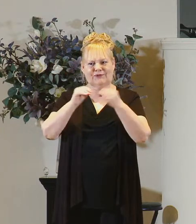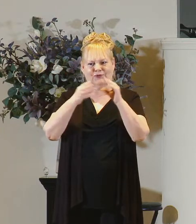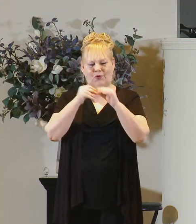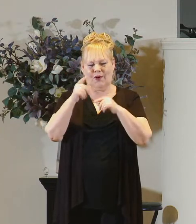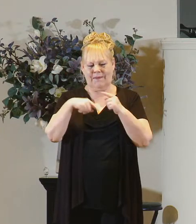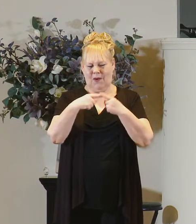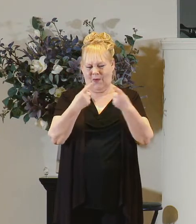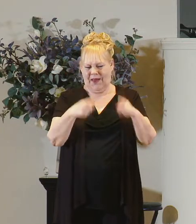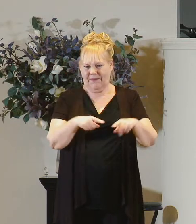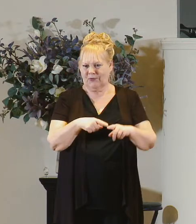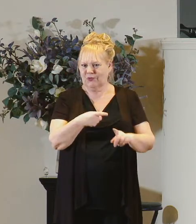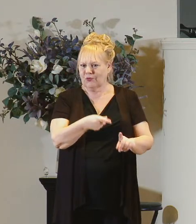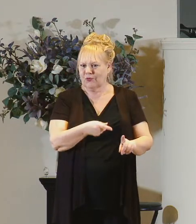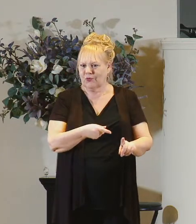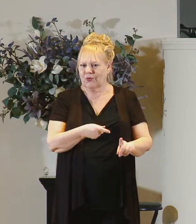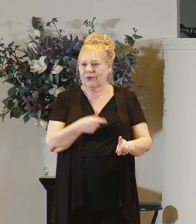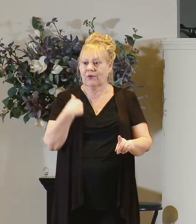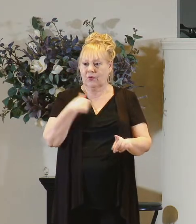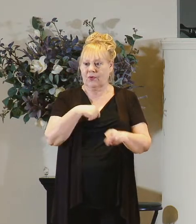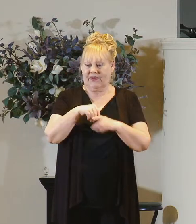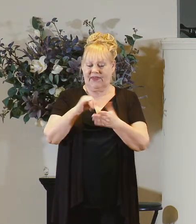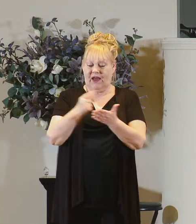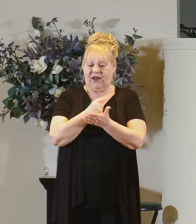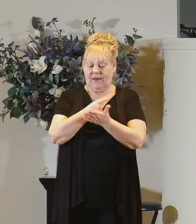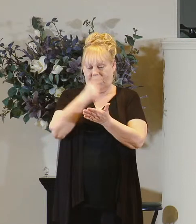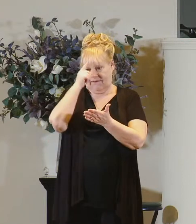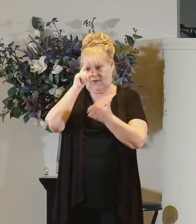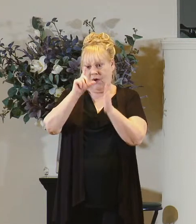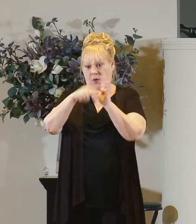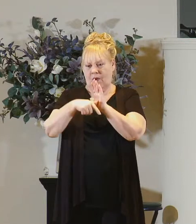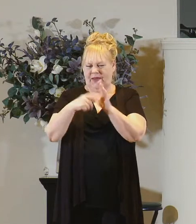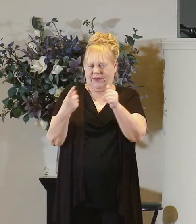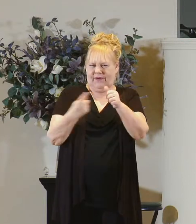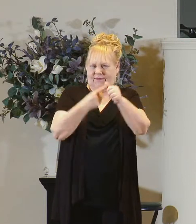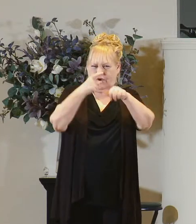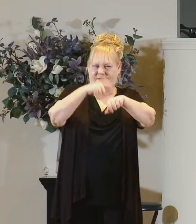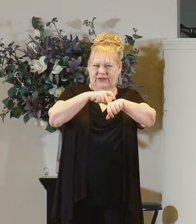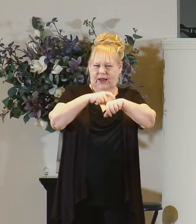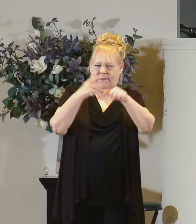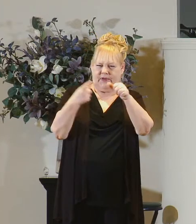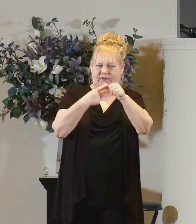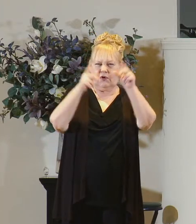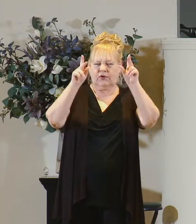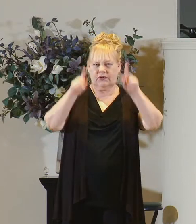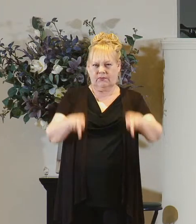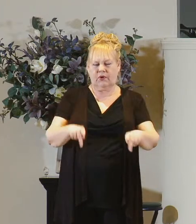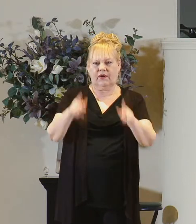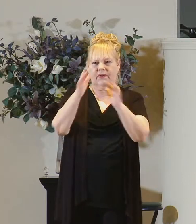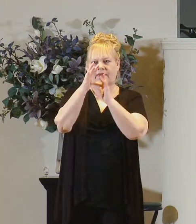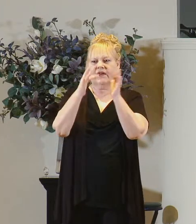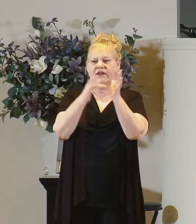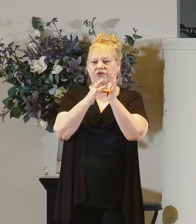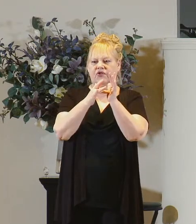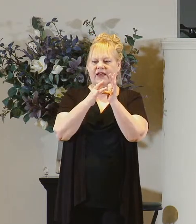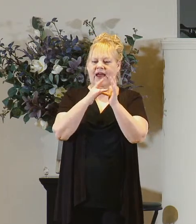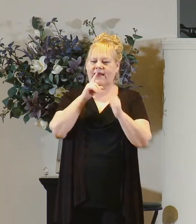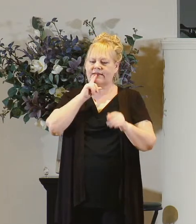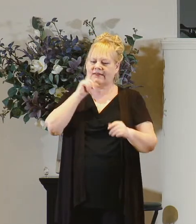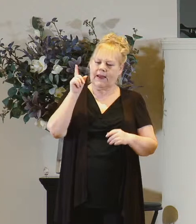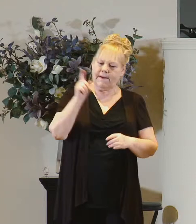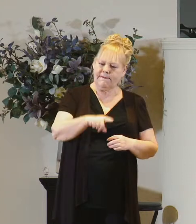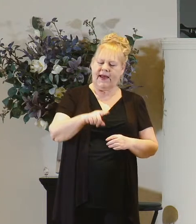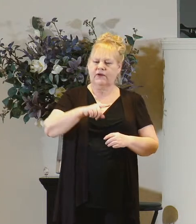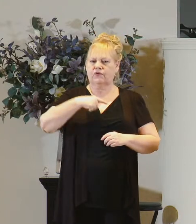now we've been in this gospel for a little while you know this is the first time the first person that jesus has commanded